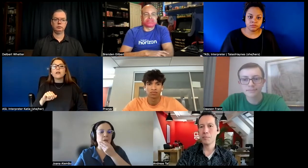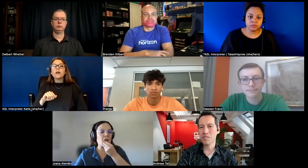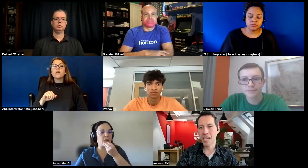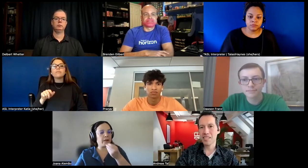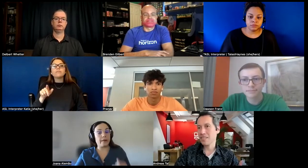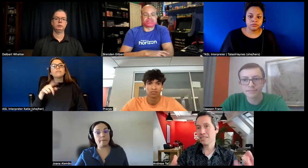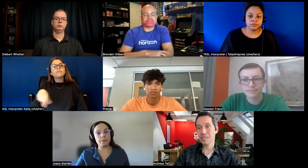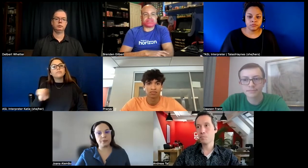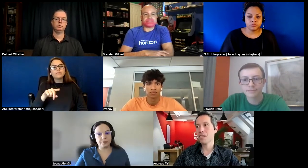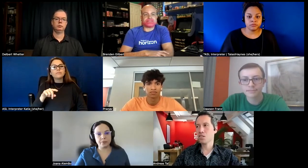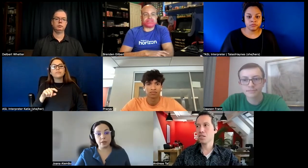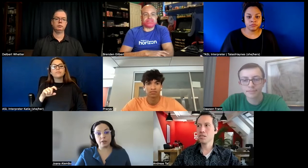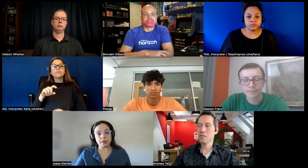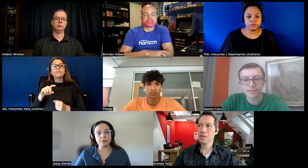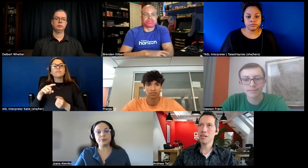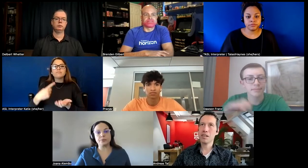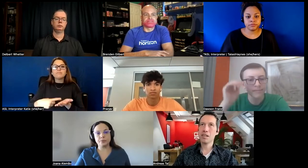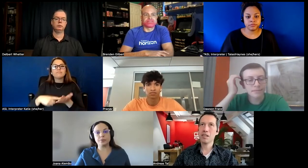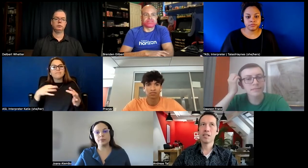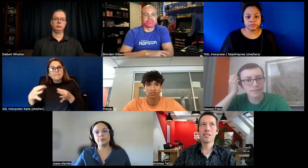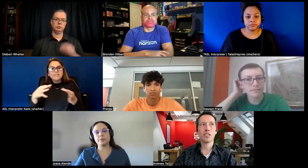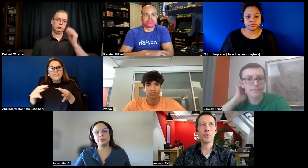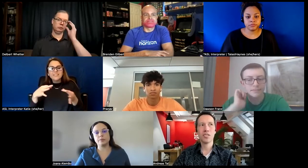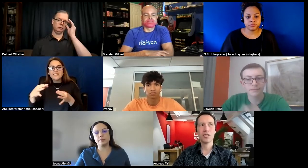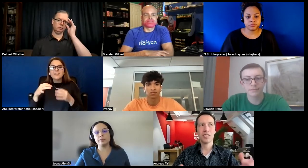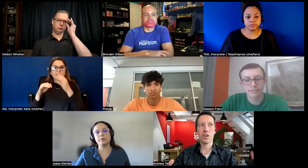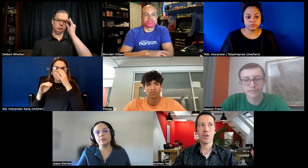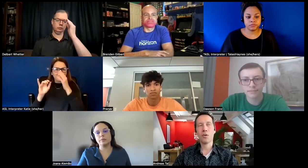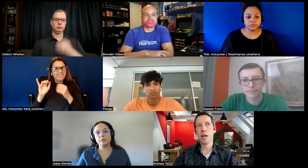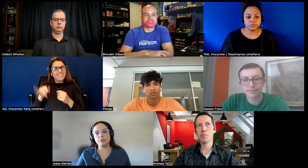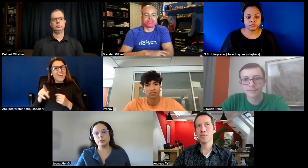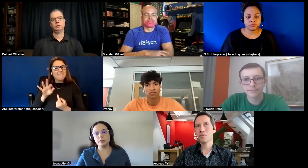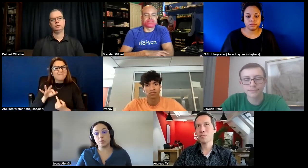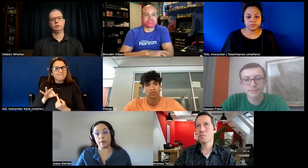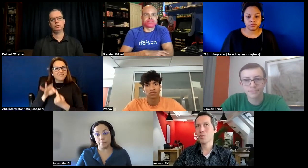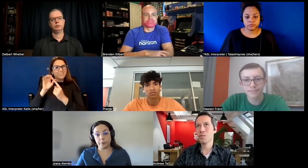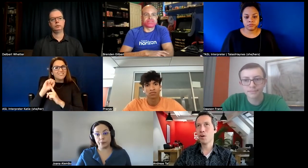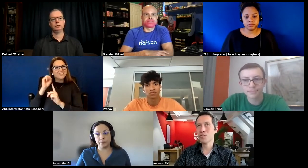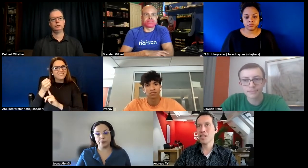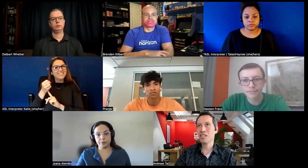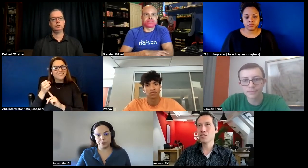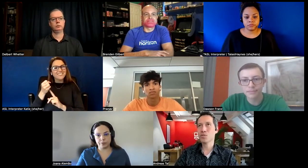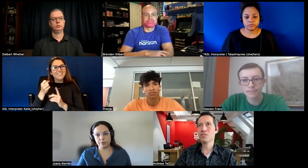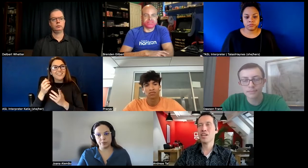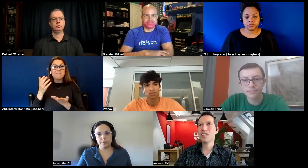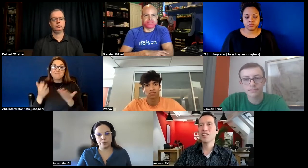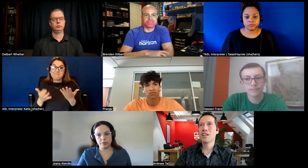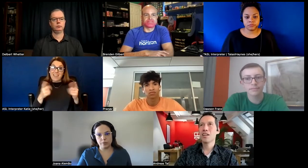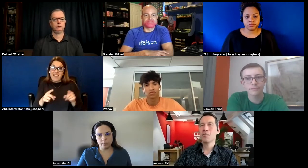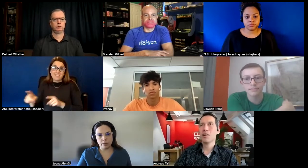said that it's a special uh situation that happens possibly often in social vr but